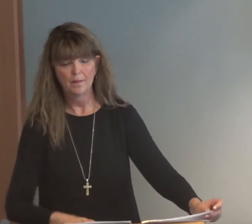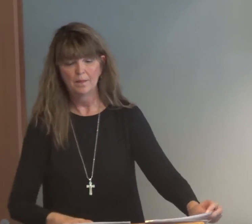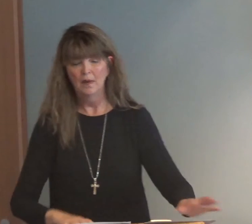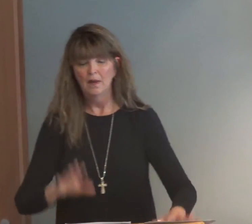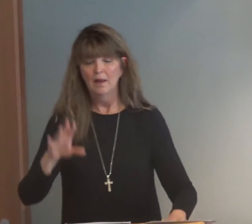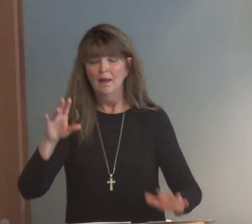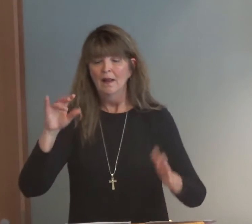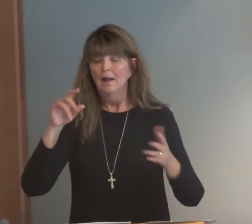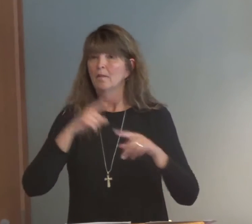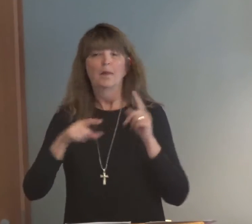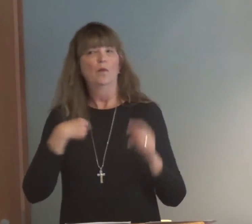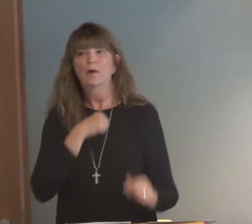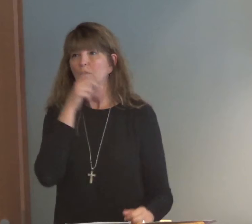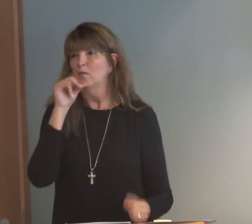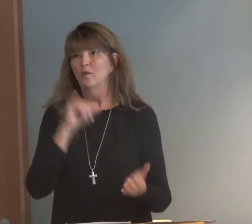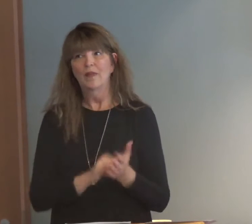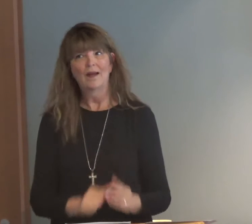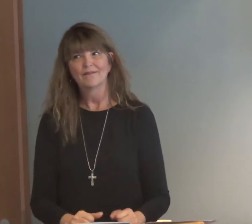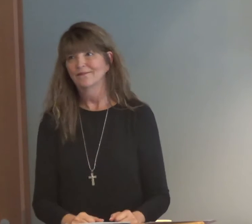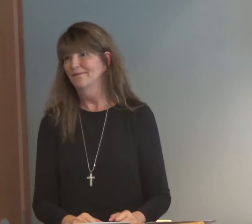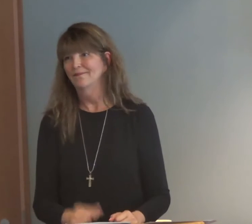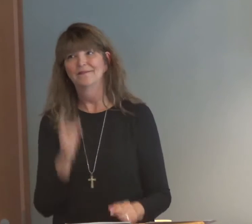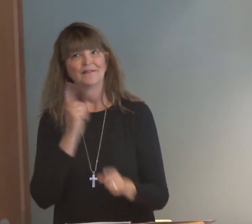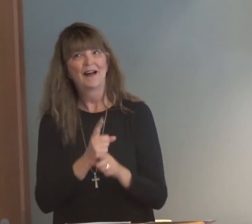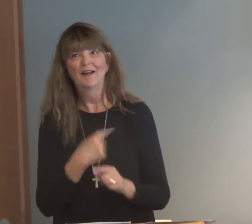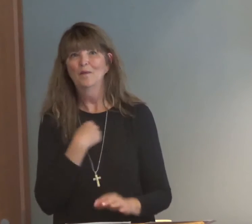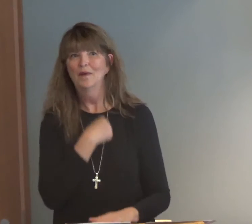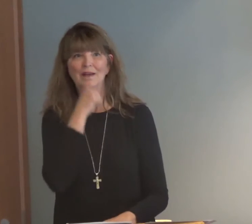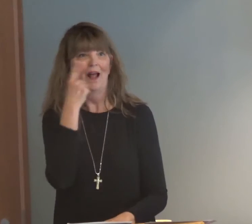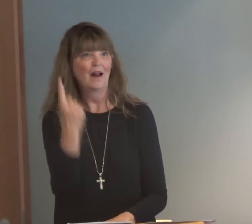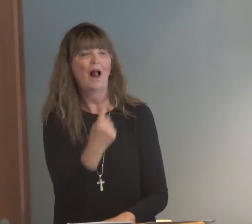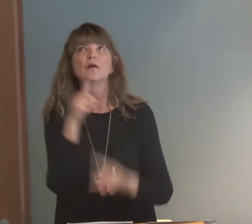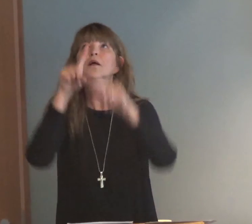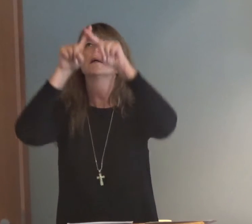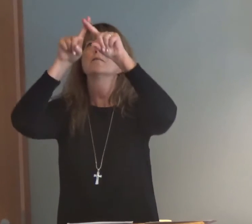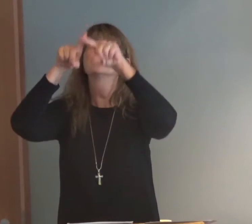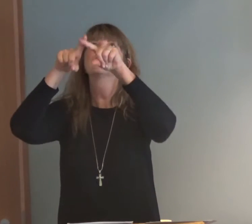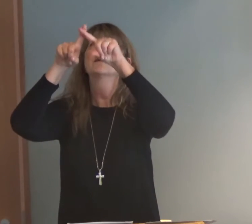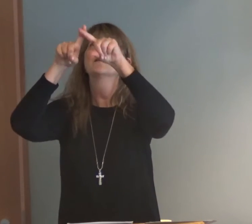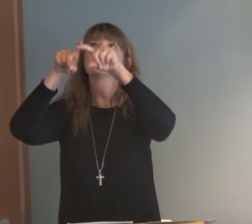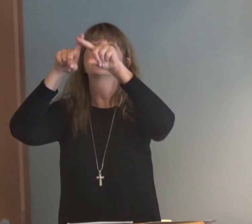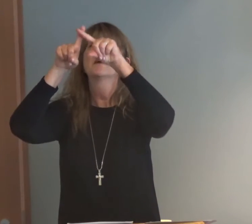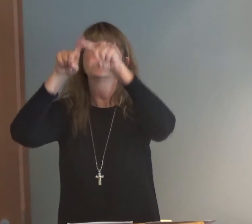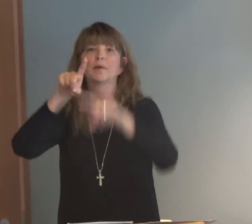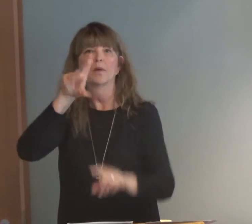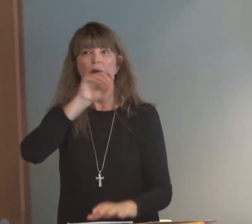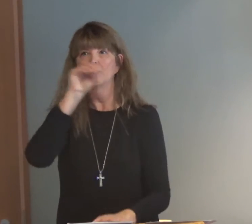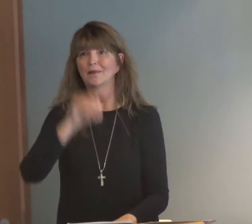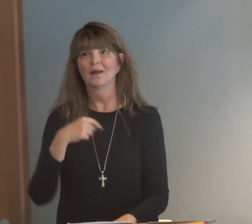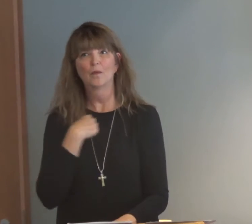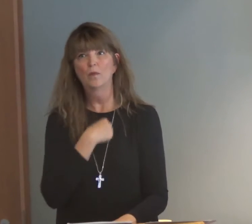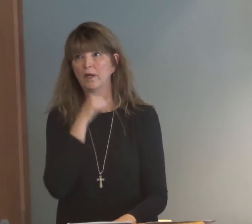And that's also a dilemma. Because we don't do that, right? We don't always totally rely on God.